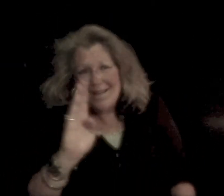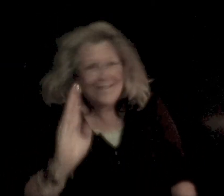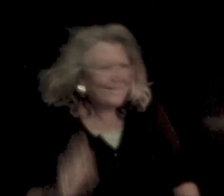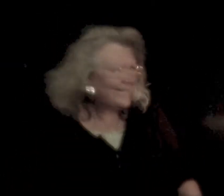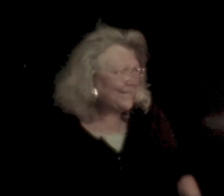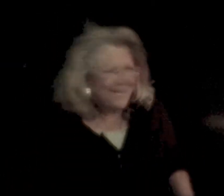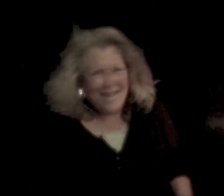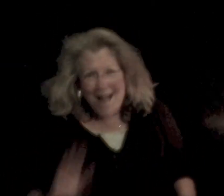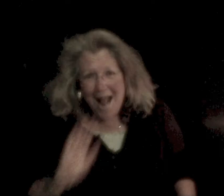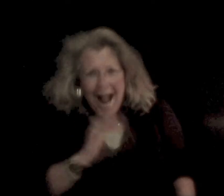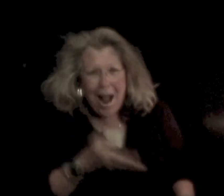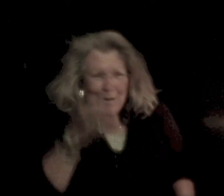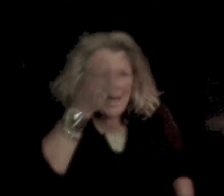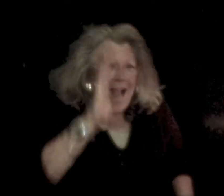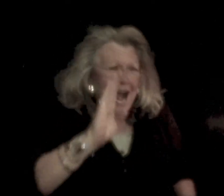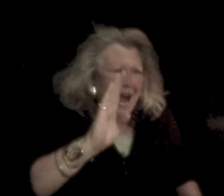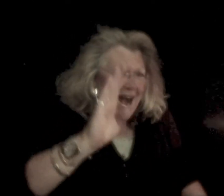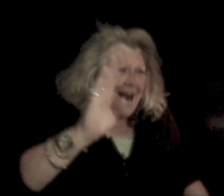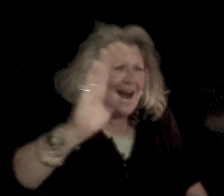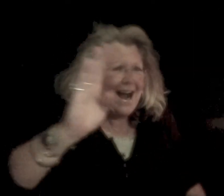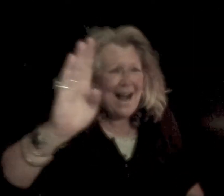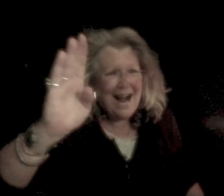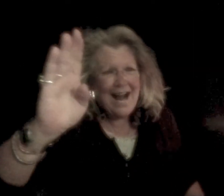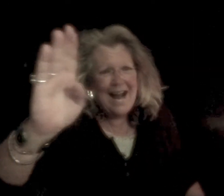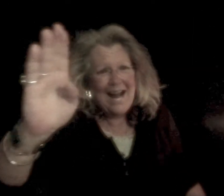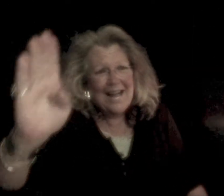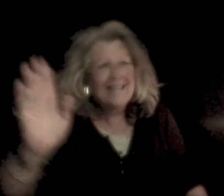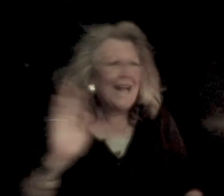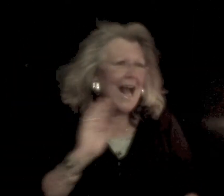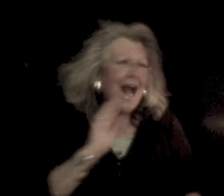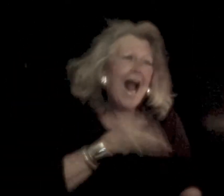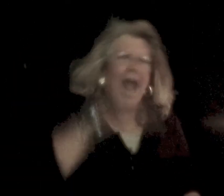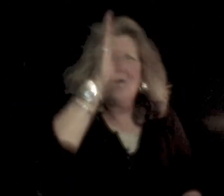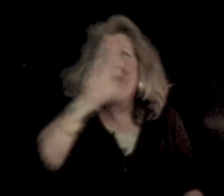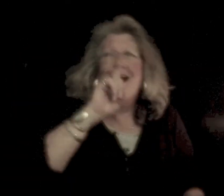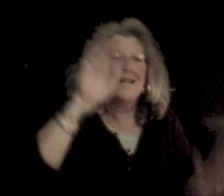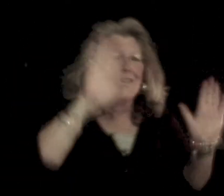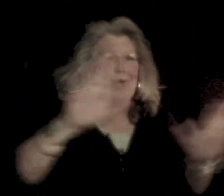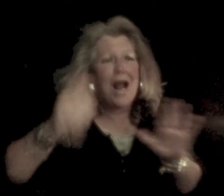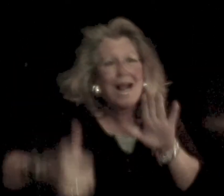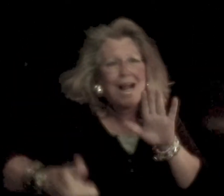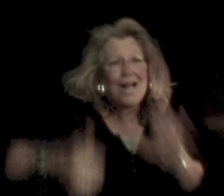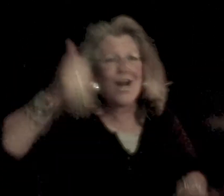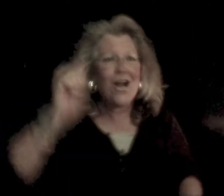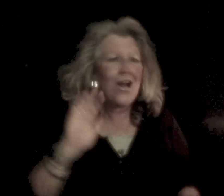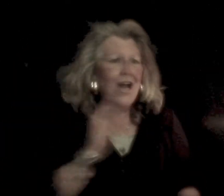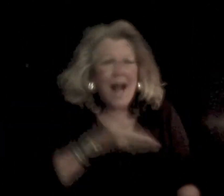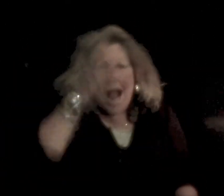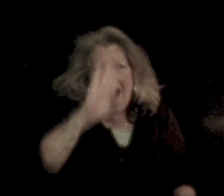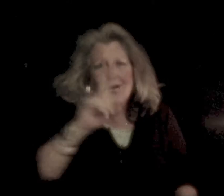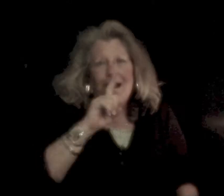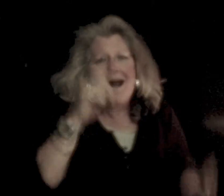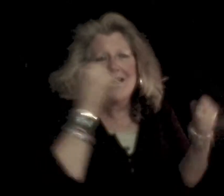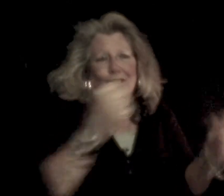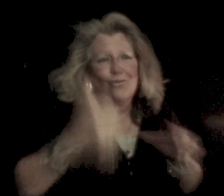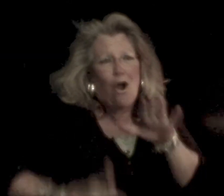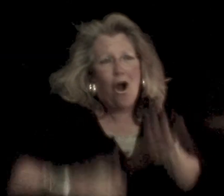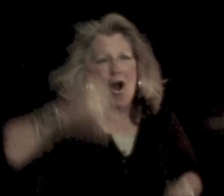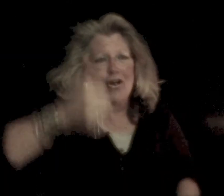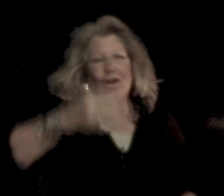I've got I've got it's greater I've got it's stronger